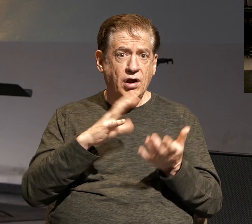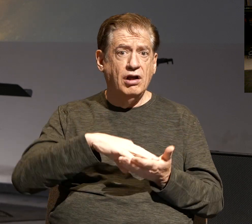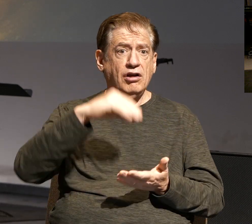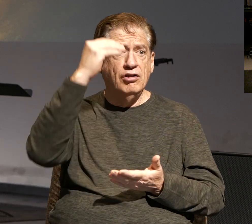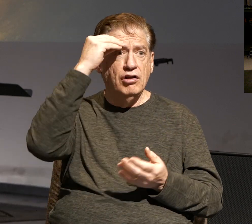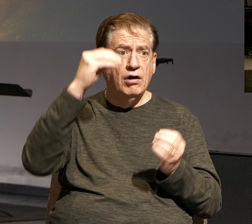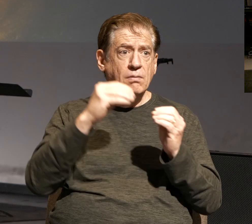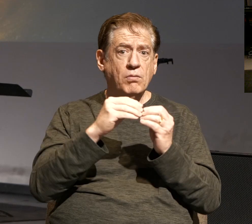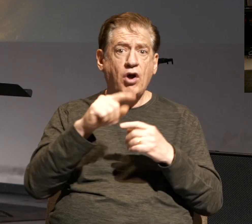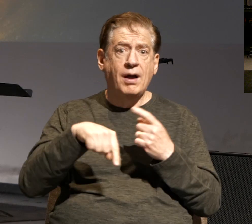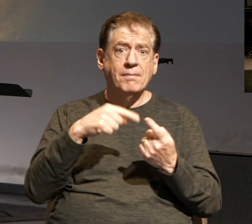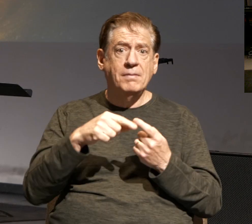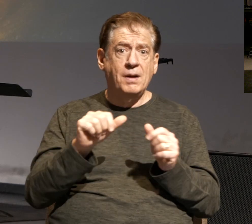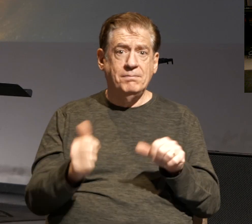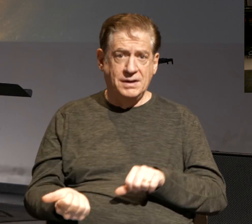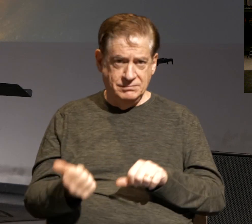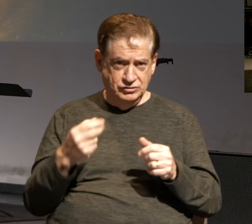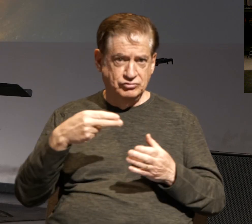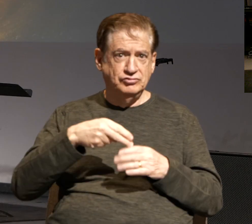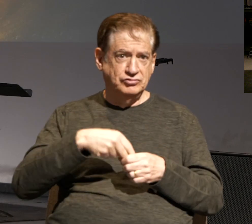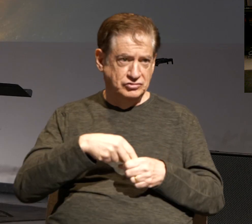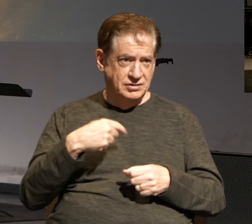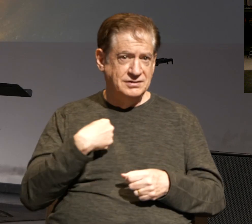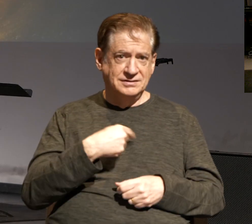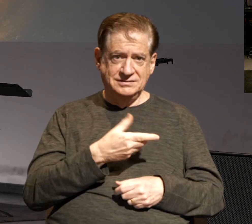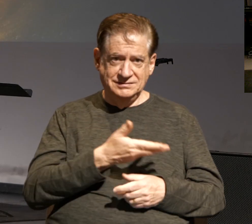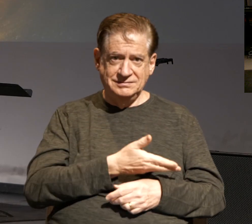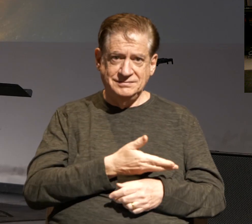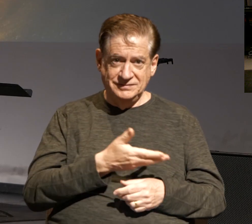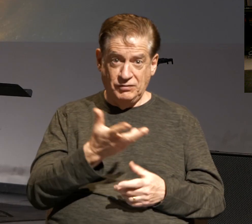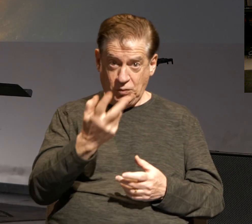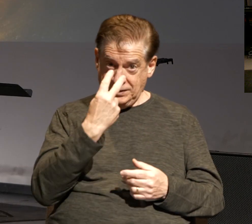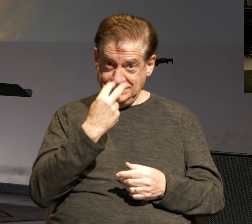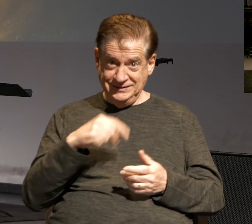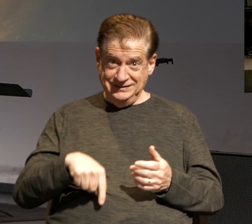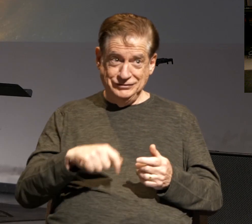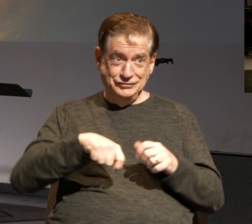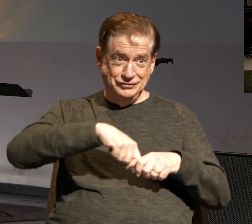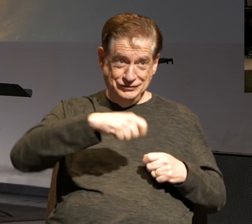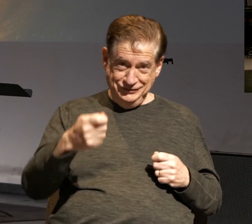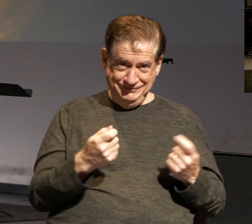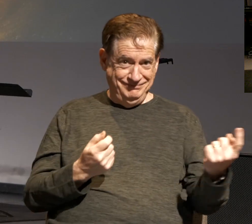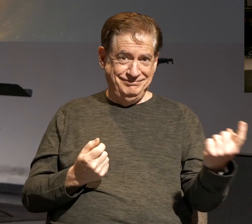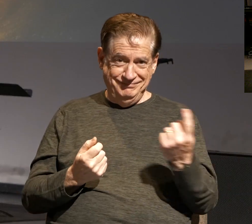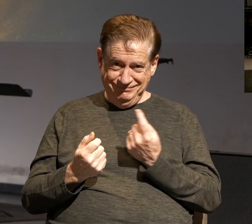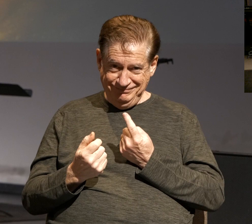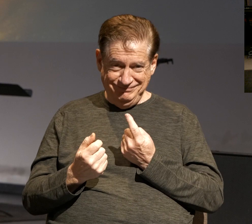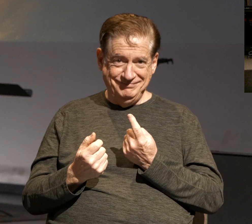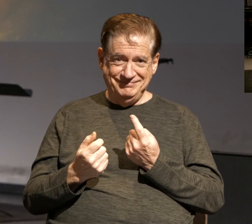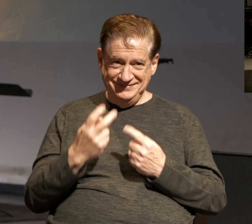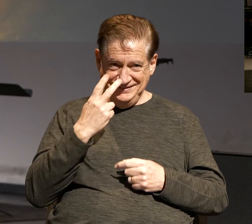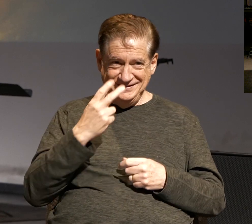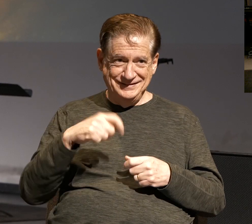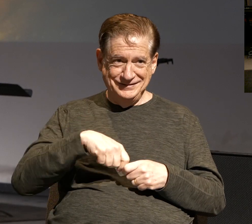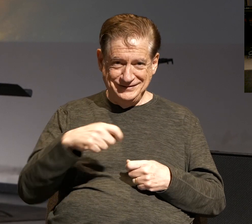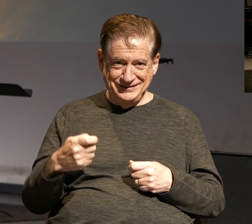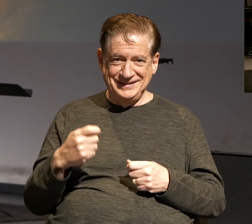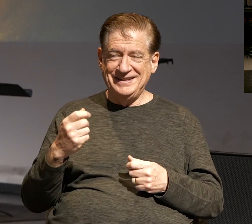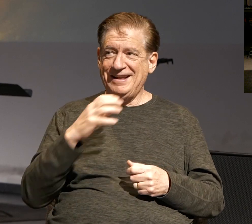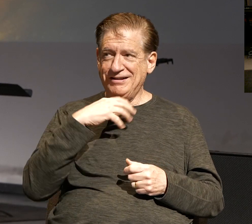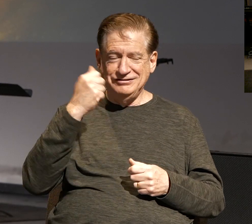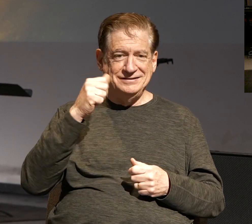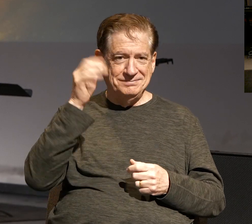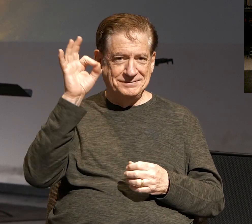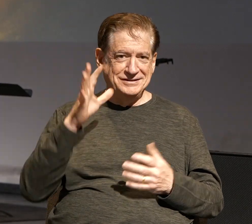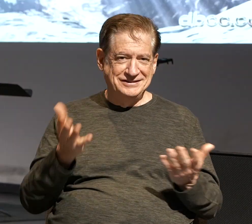about baptism, please join us. If you just want to come see the sword, come on up here. We have elders and pastors available as well. Have a great Sunday.